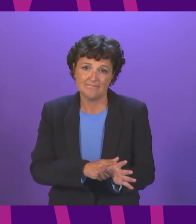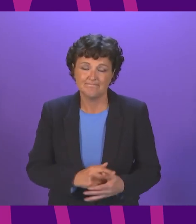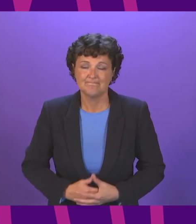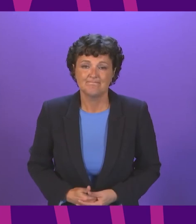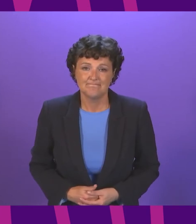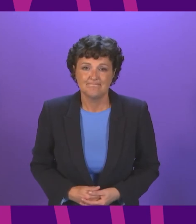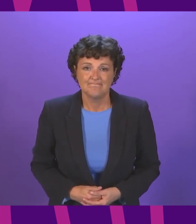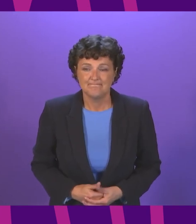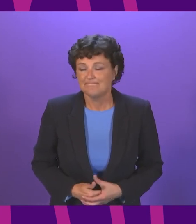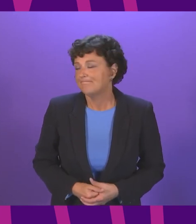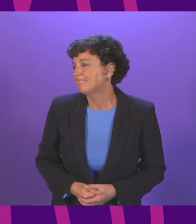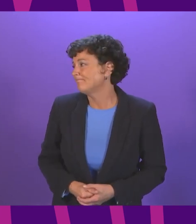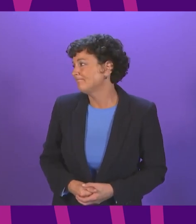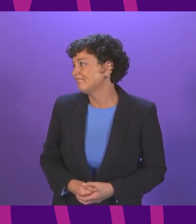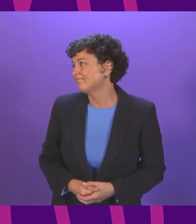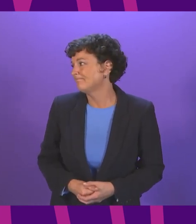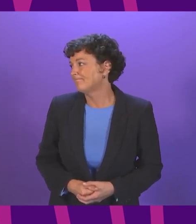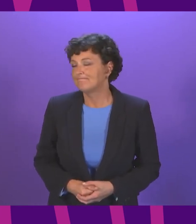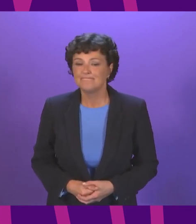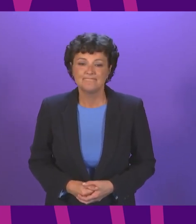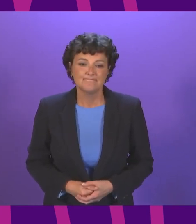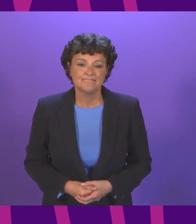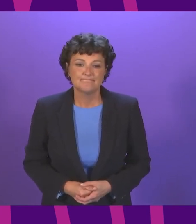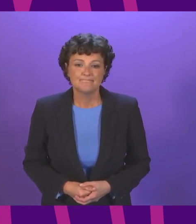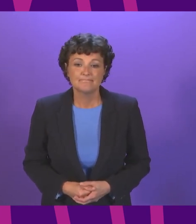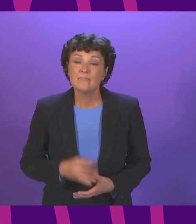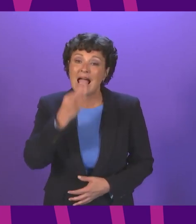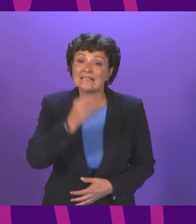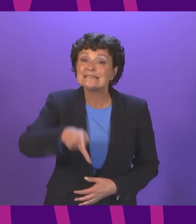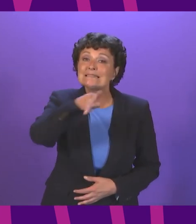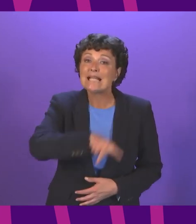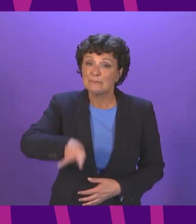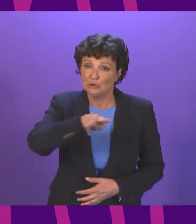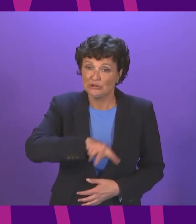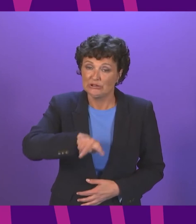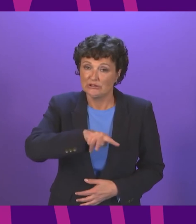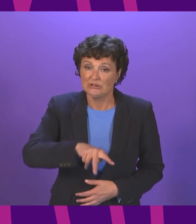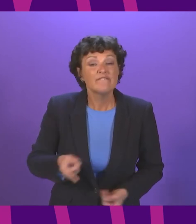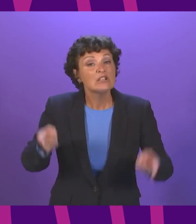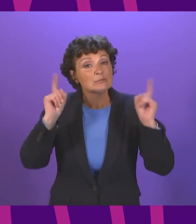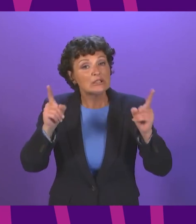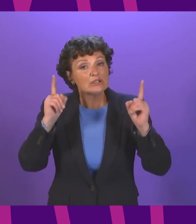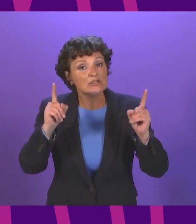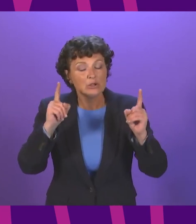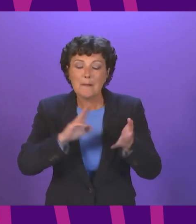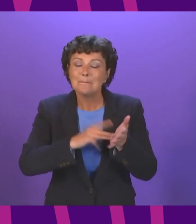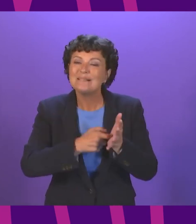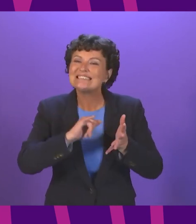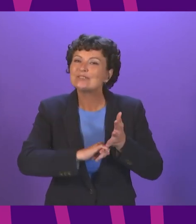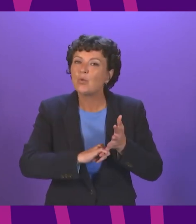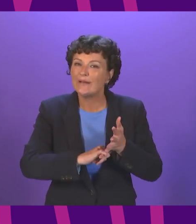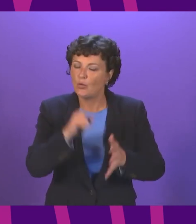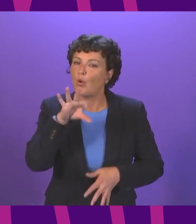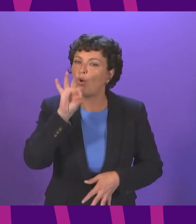Thank you Mr Green I now call on the Deputy First Minister to wind up this debate Mr Swinney you have